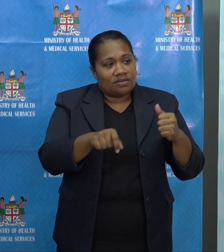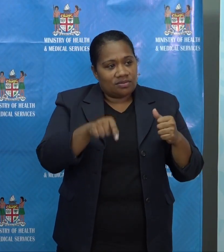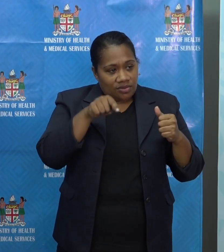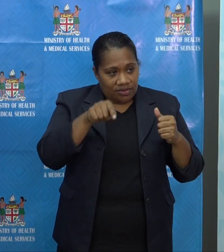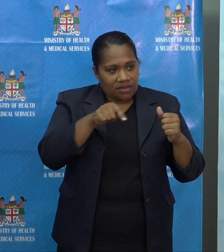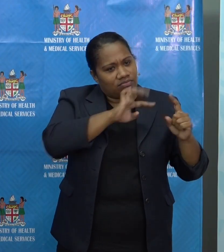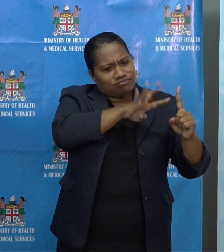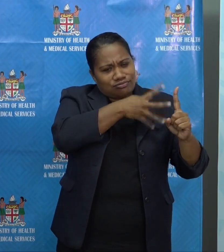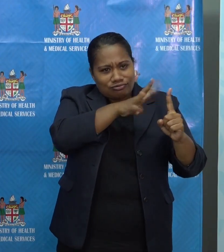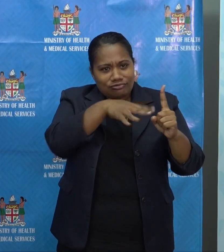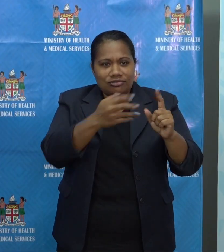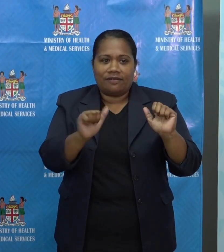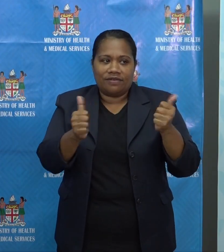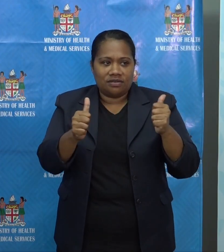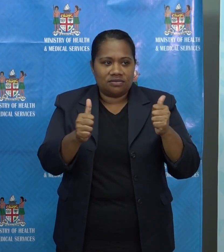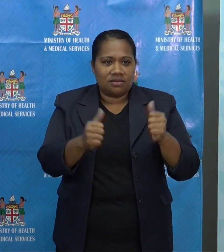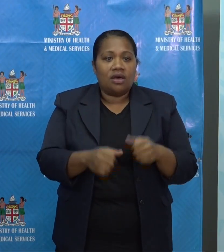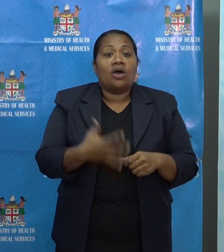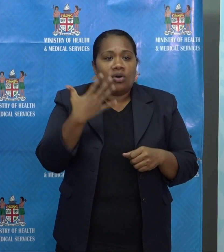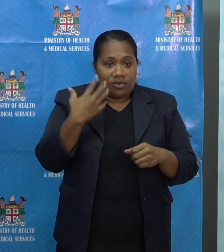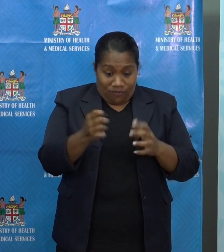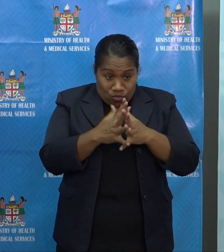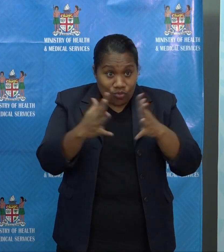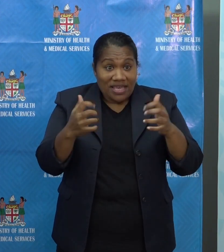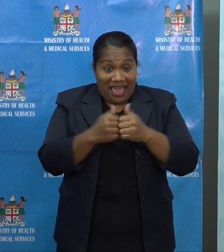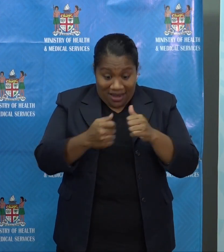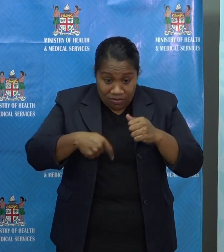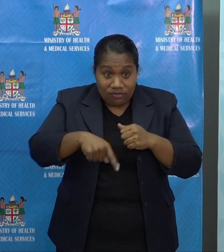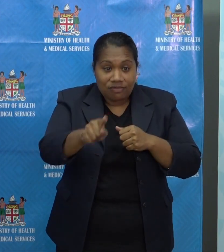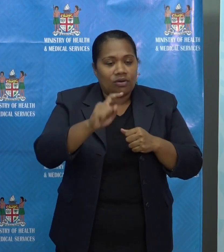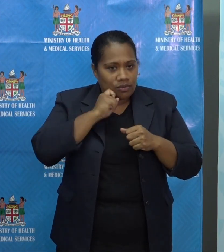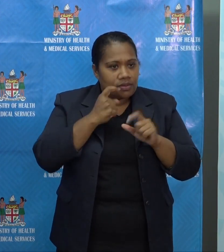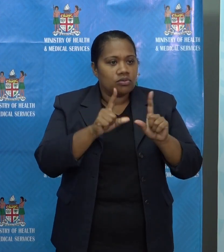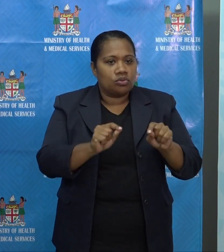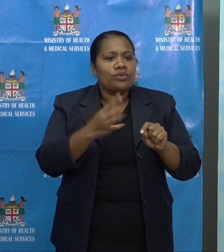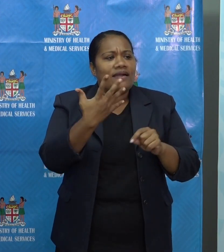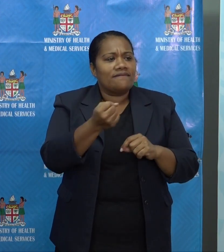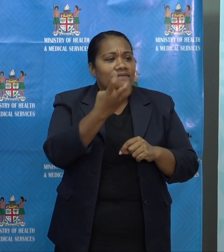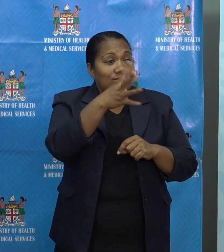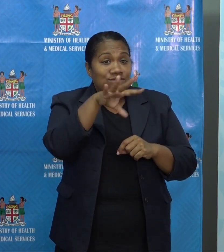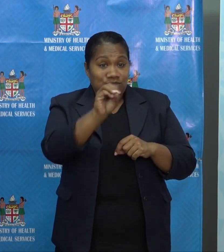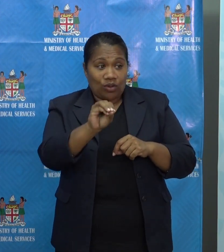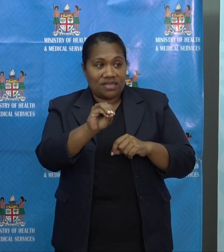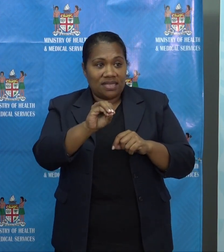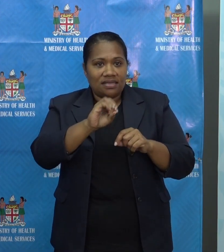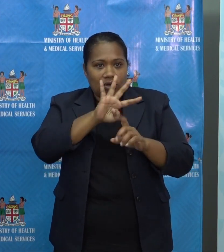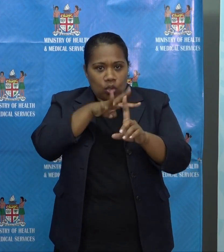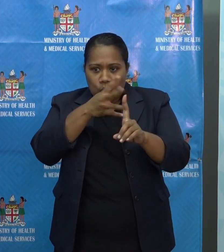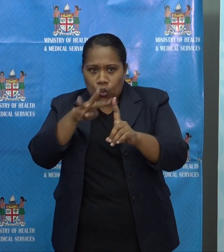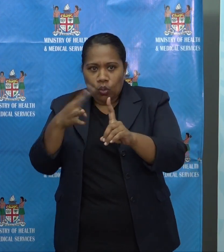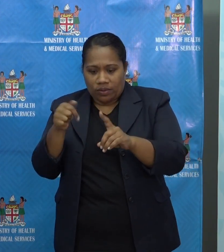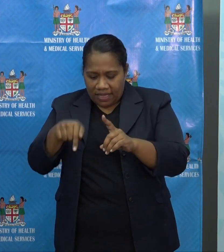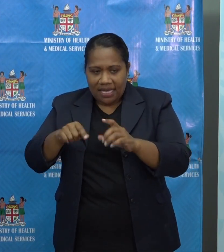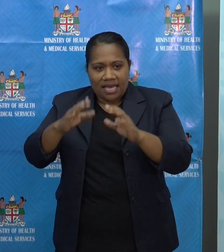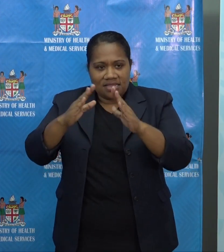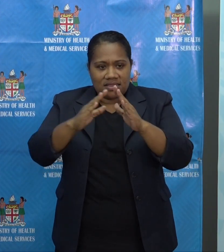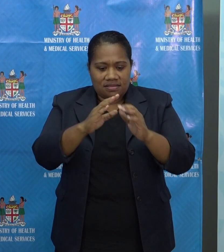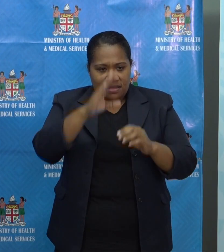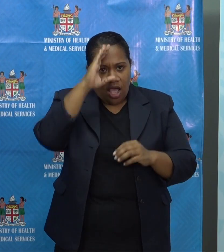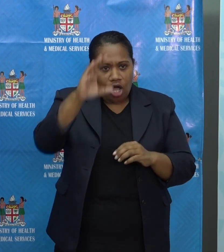We've got 40 screening clinics open across the country to those who believe they may be experiencing COVID-like symptoms.